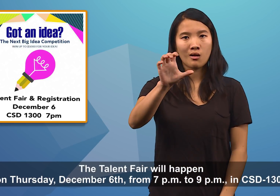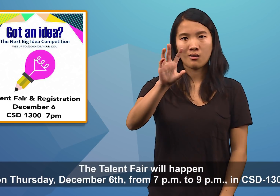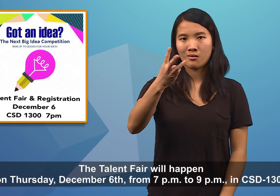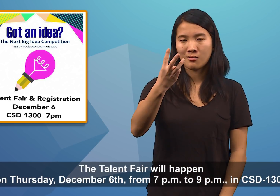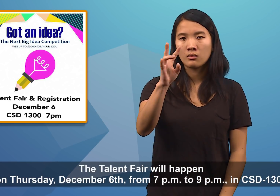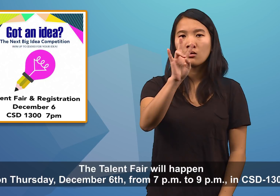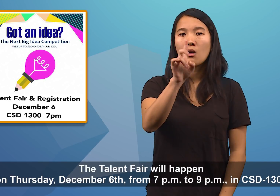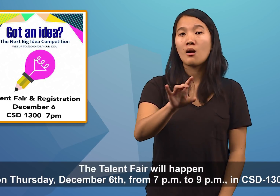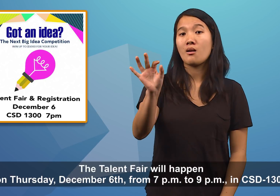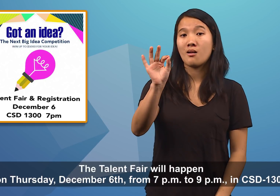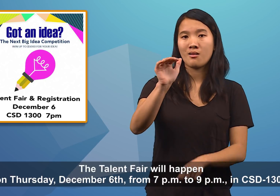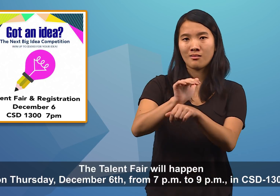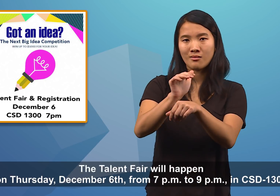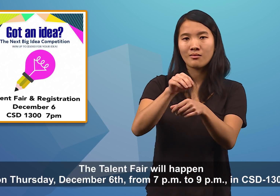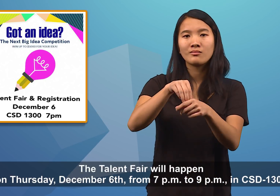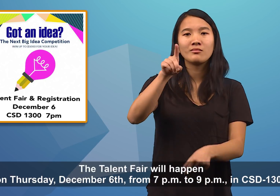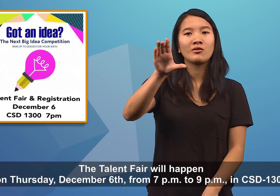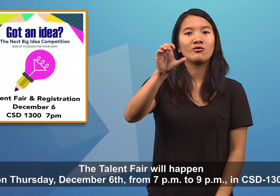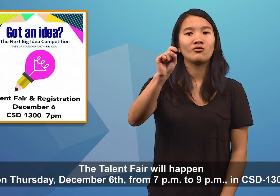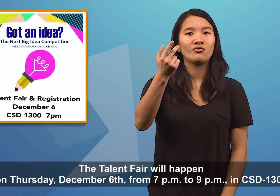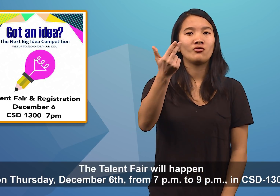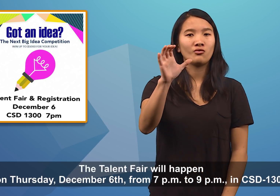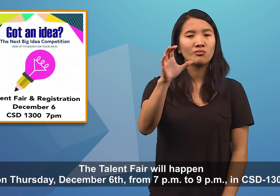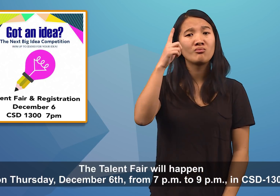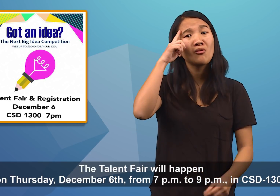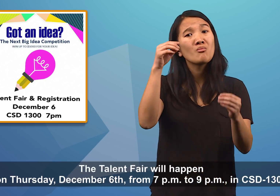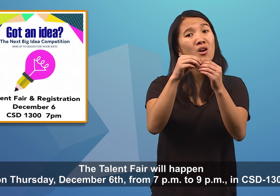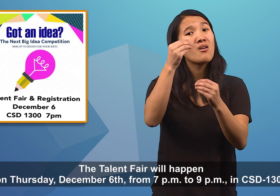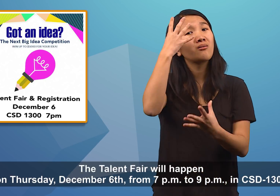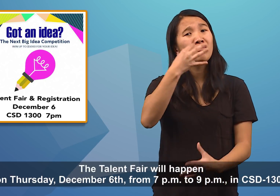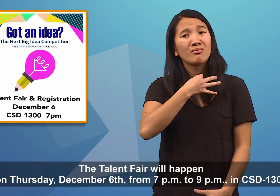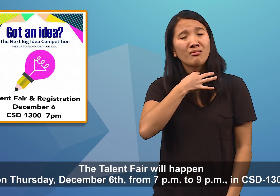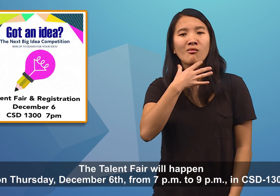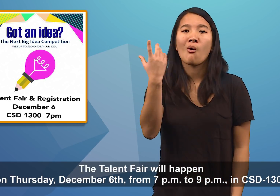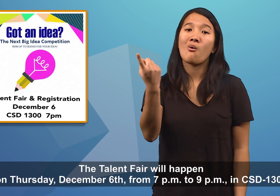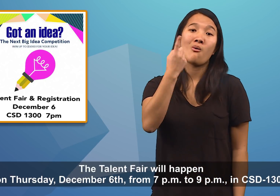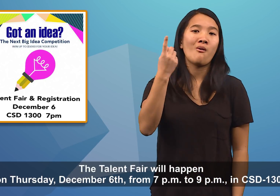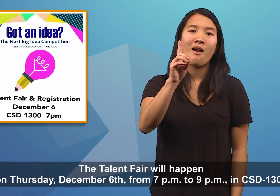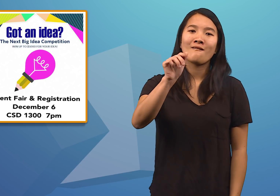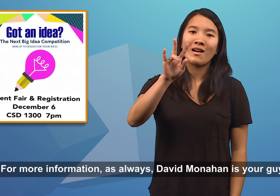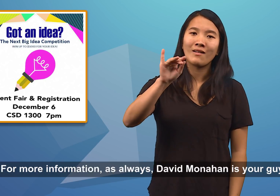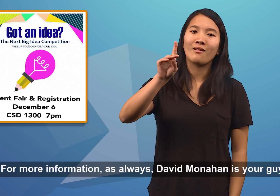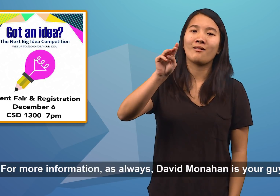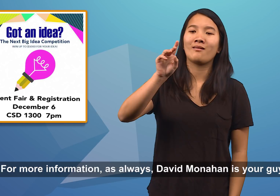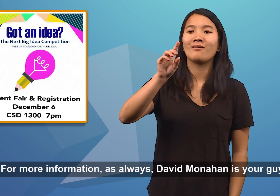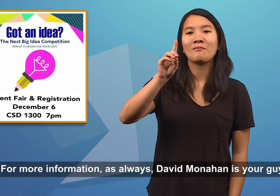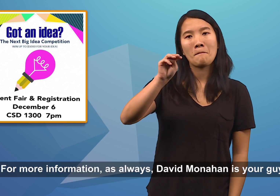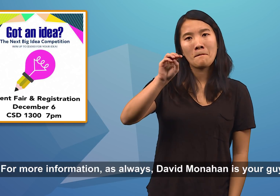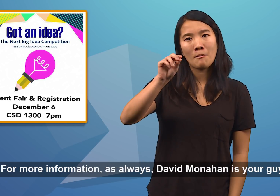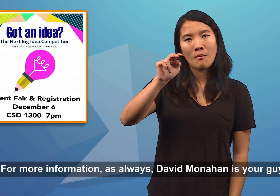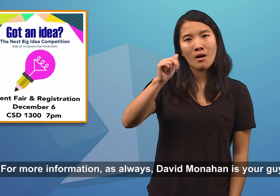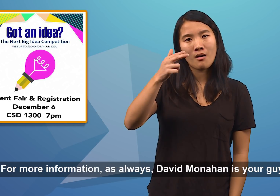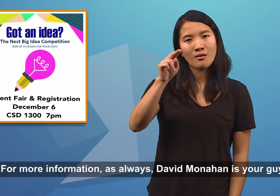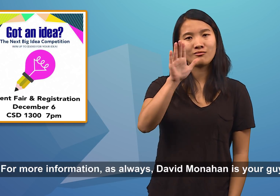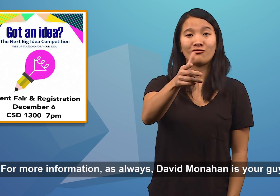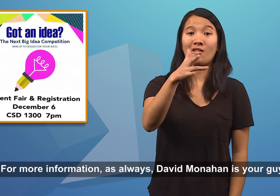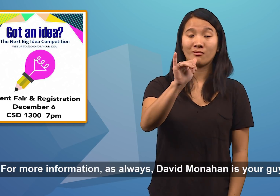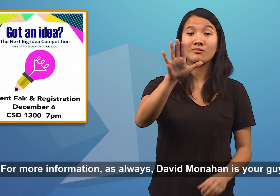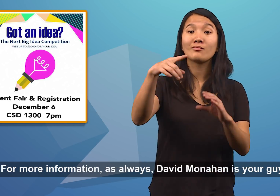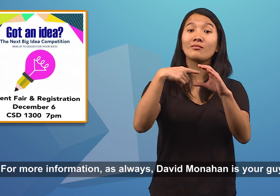Thursday, December 6th, from 7 to 9 p.m., in CSD 1300. For more information, as always, David Monahan